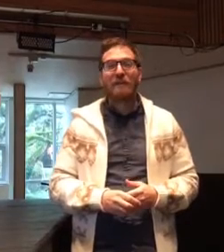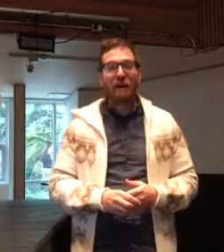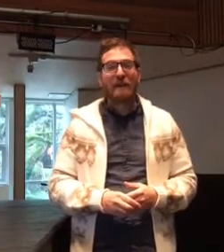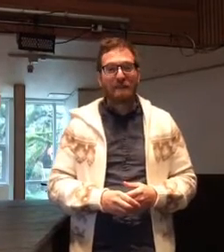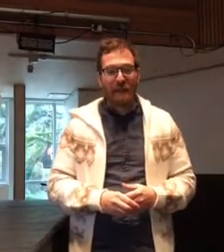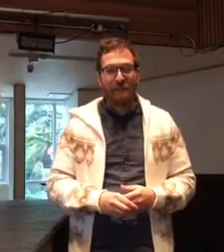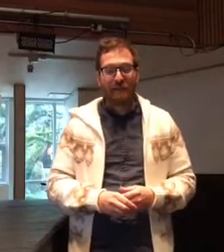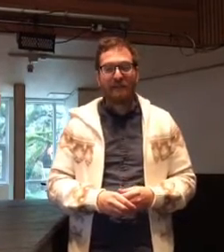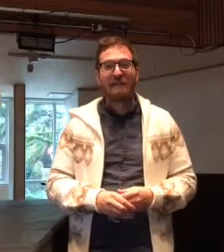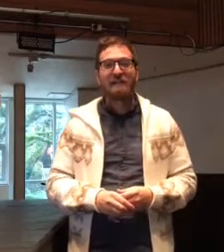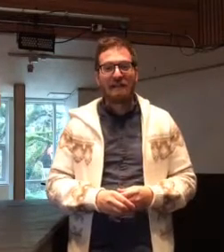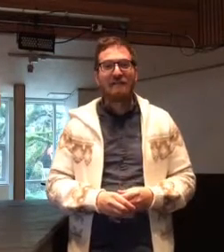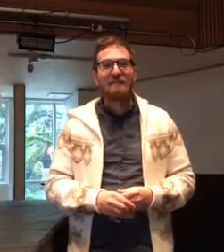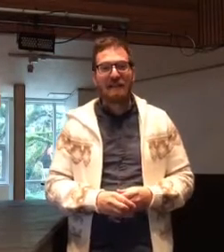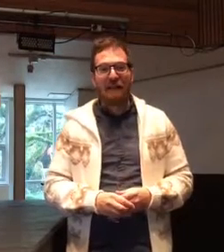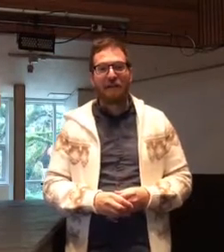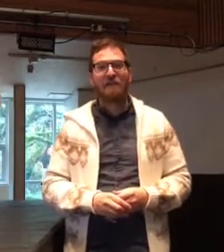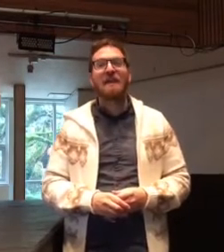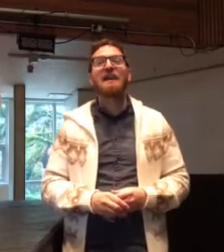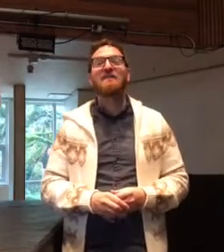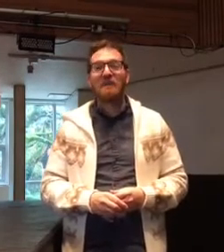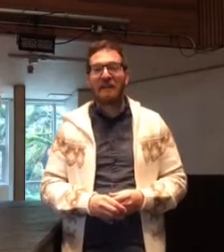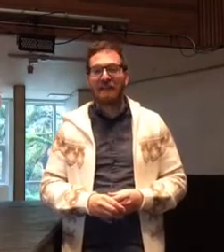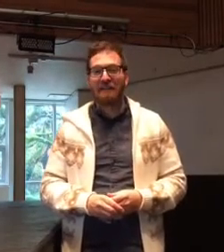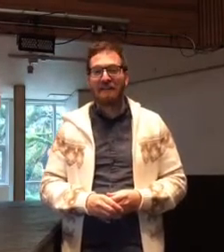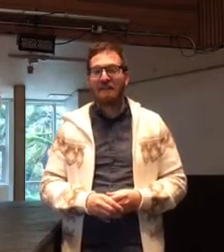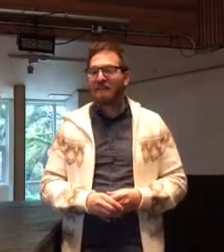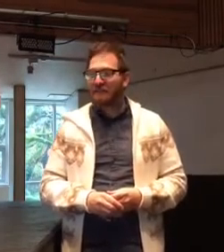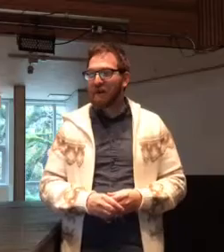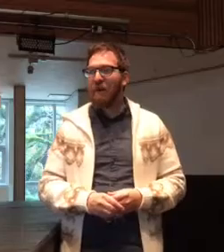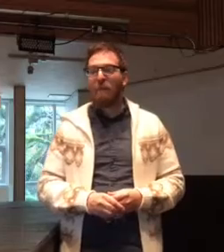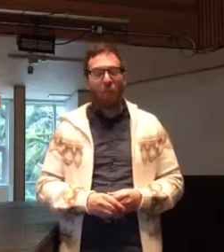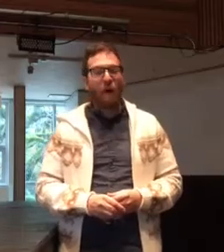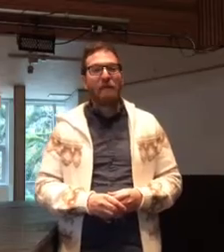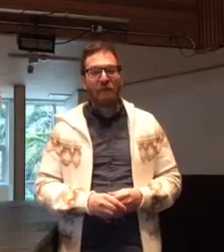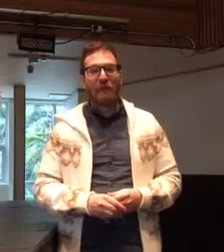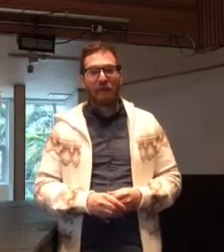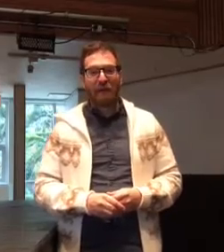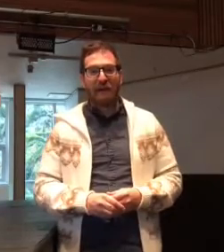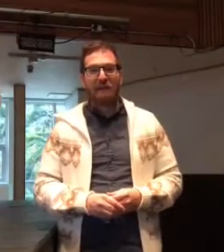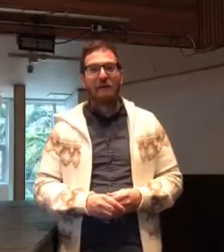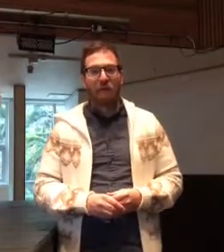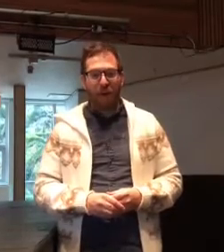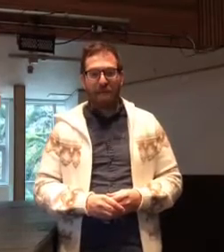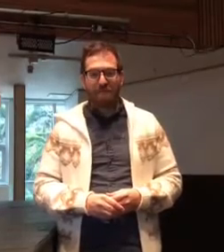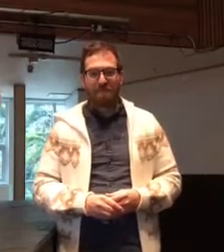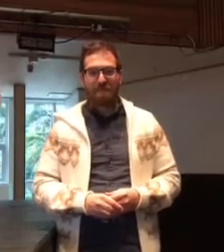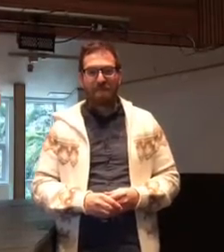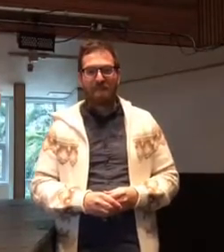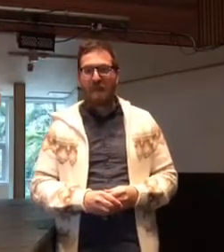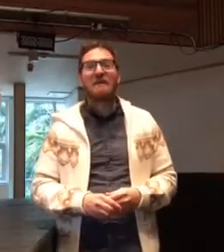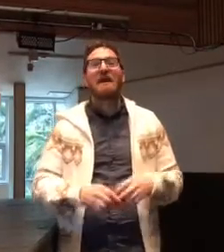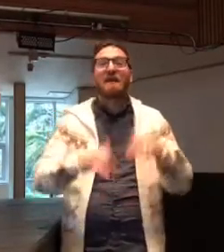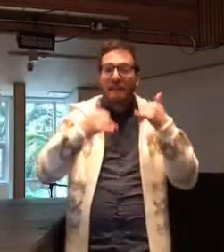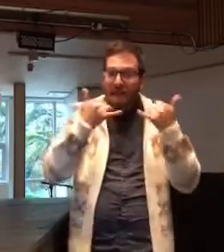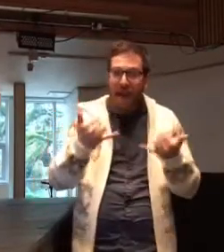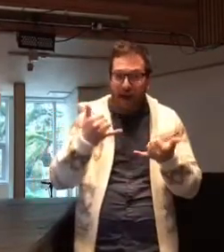God's people live together in unity. Psalm 133. Okay, now